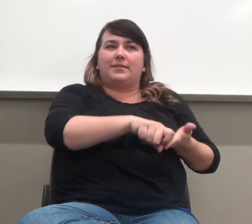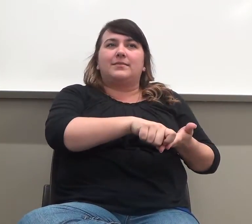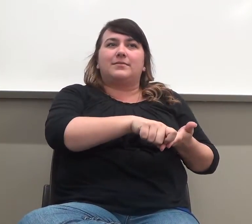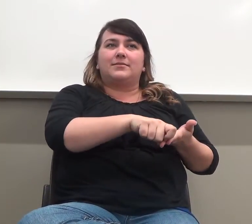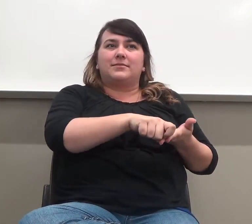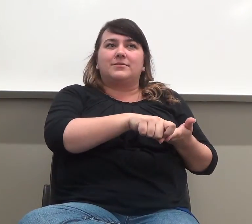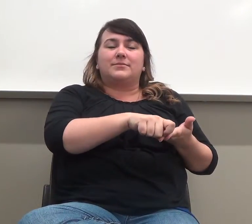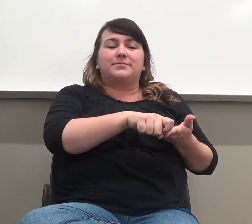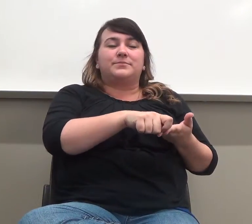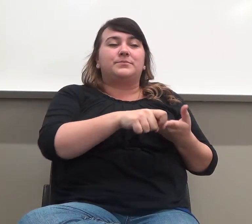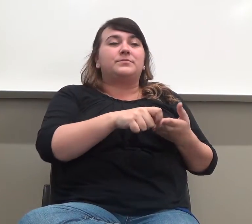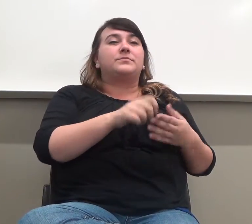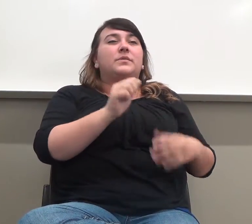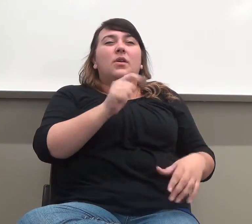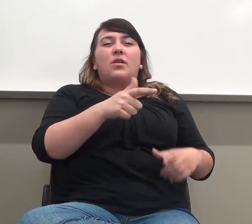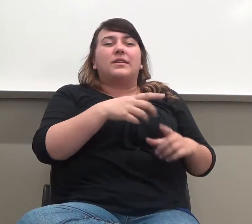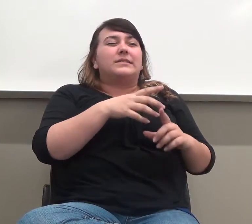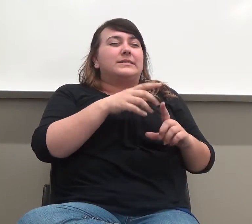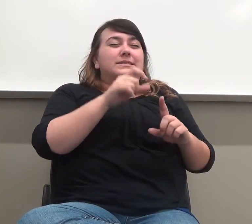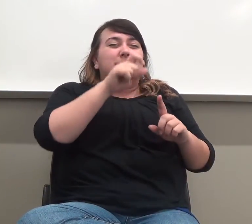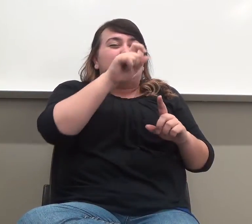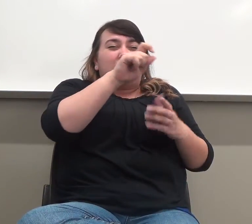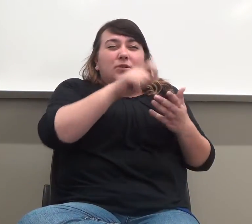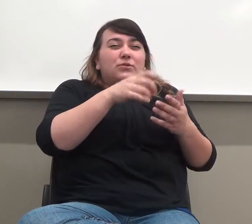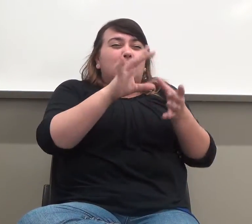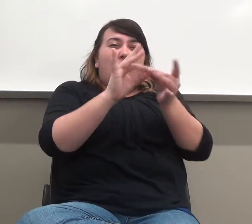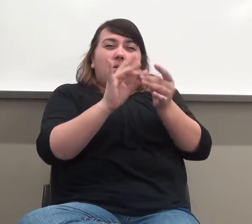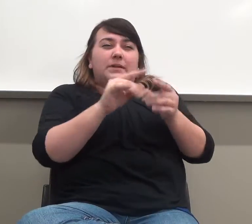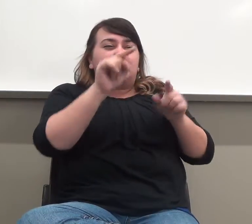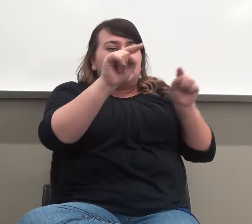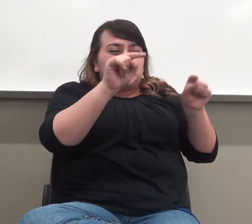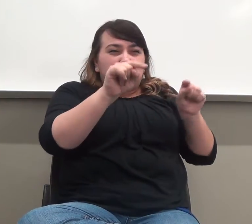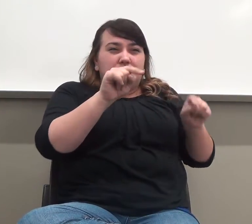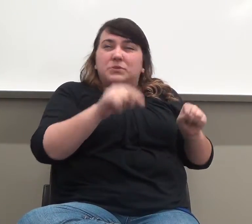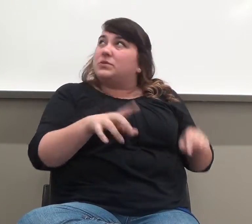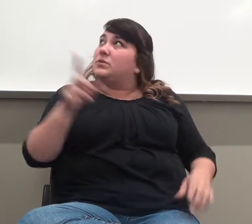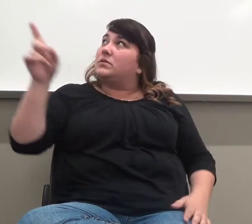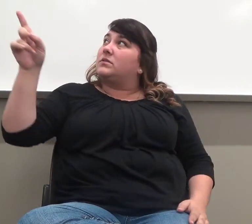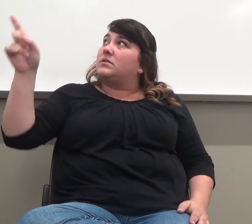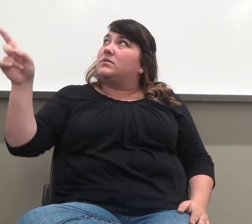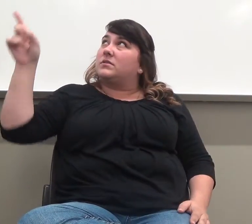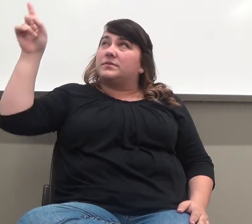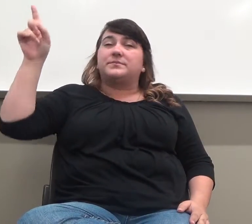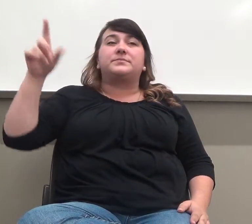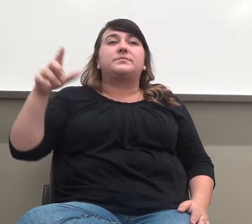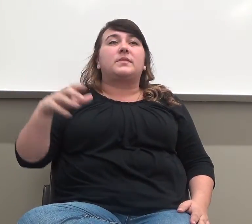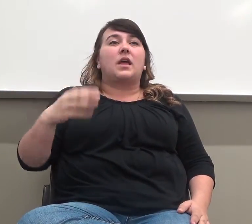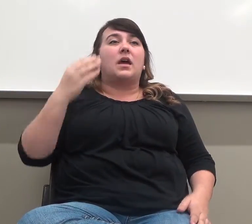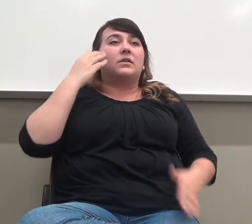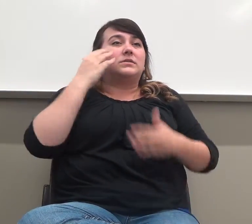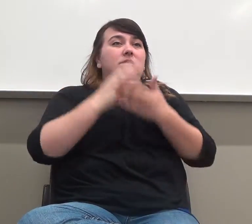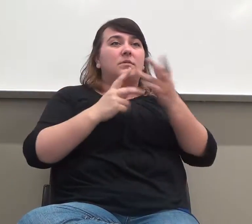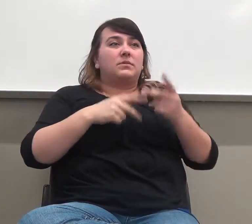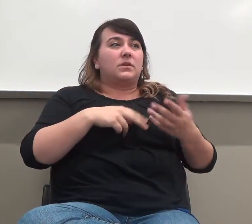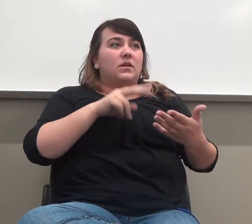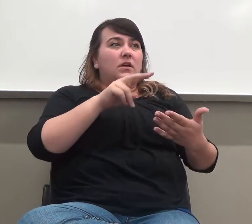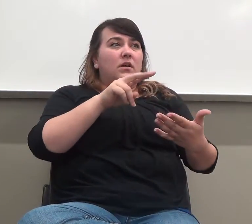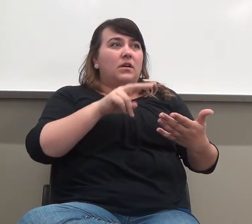all of these little notes over here, I know some people are looking at this and saying, oh my God,